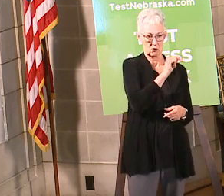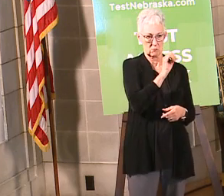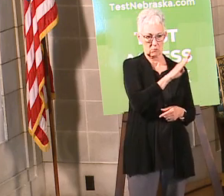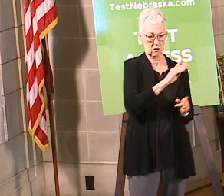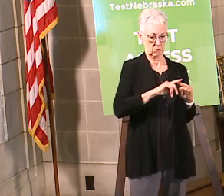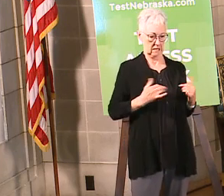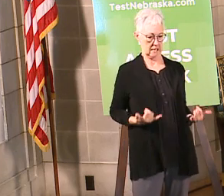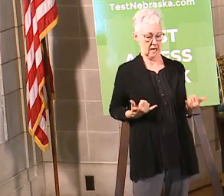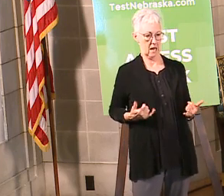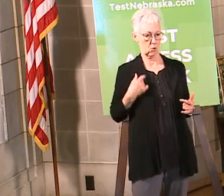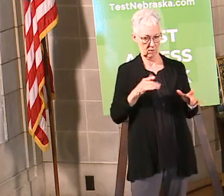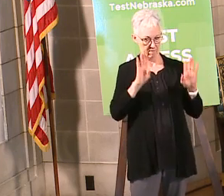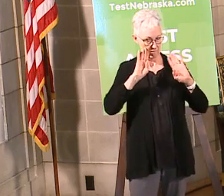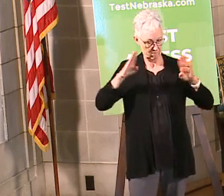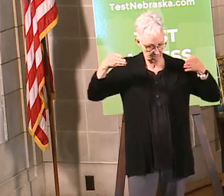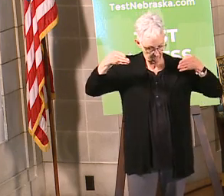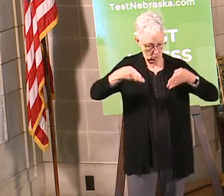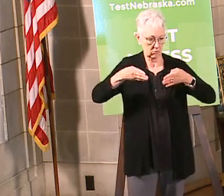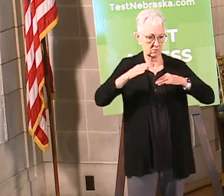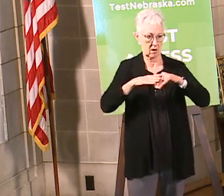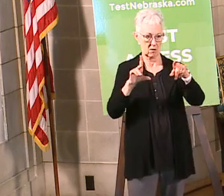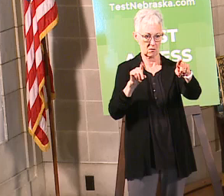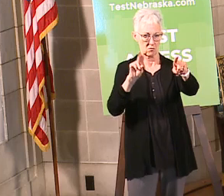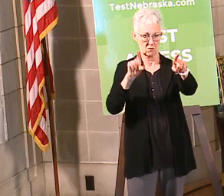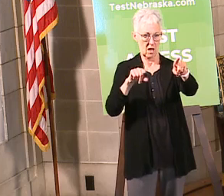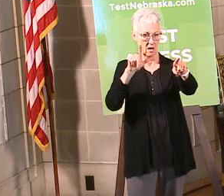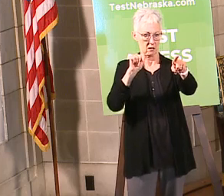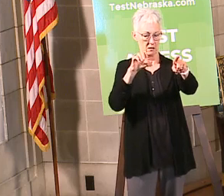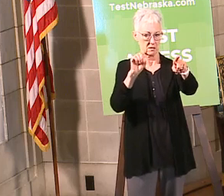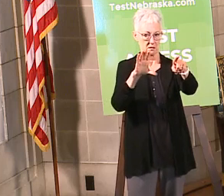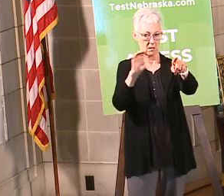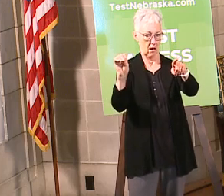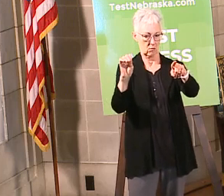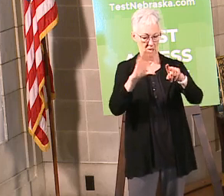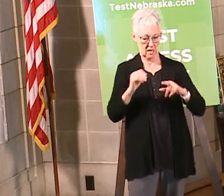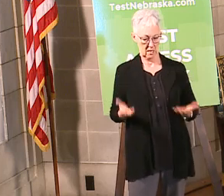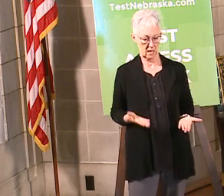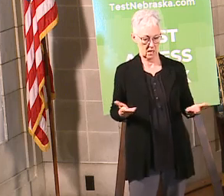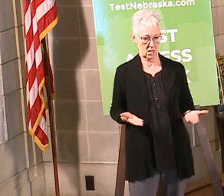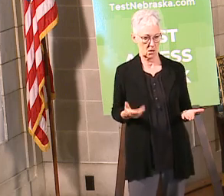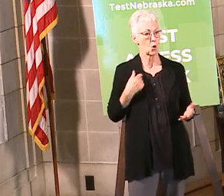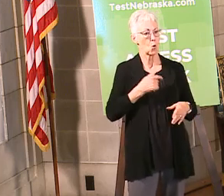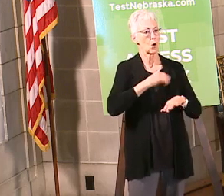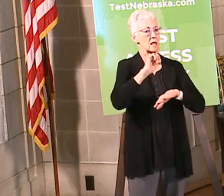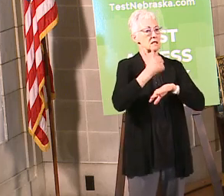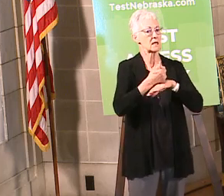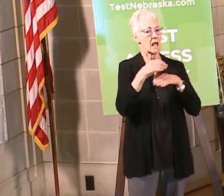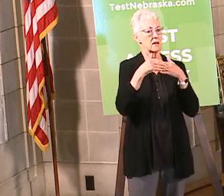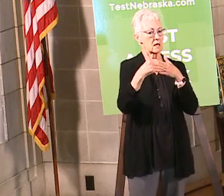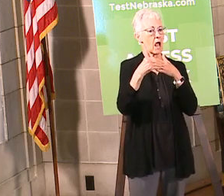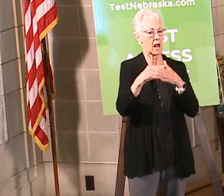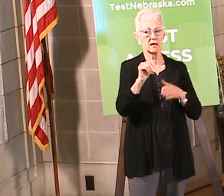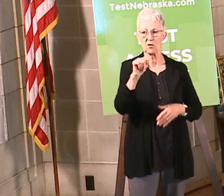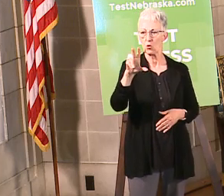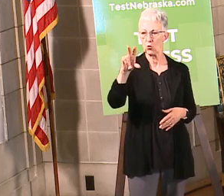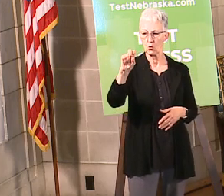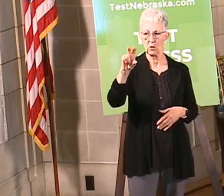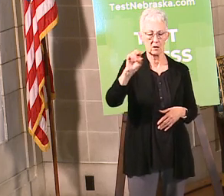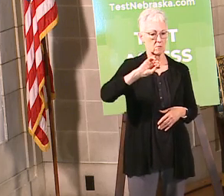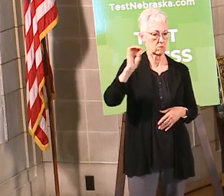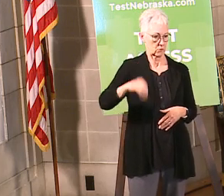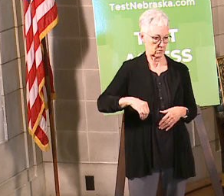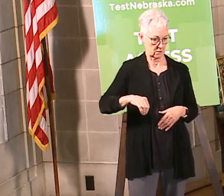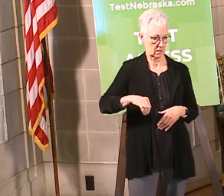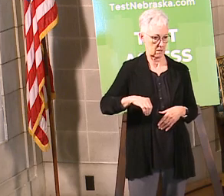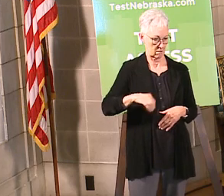on douglas county and lincoln and it's 30 percent we set the guidelines for 30 bed capacity 30 icu bed